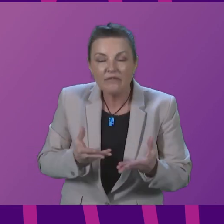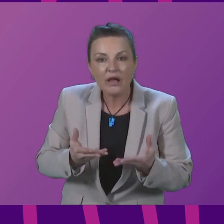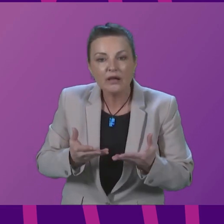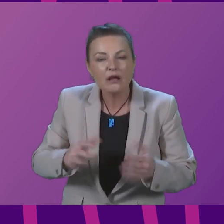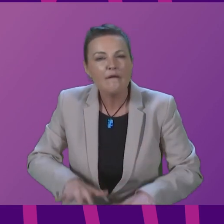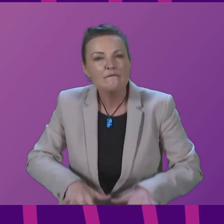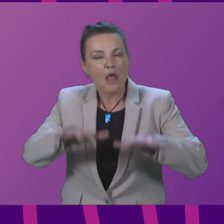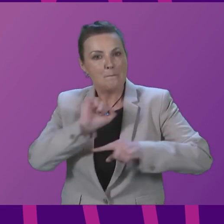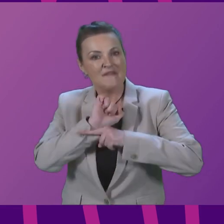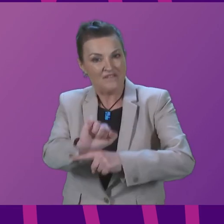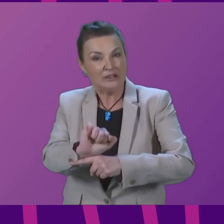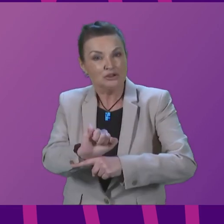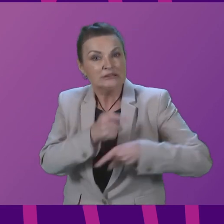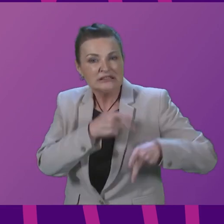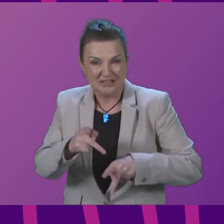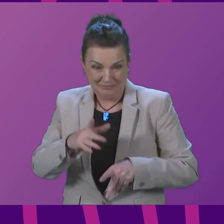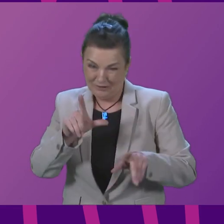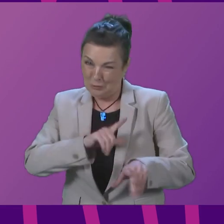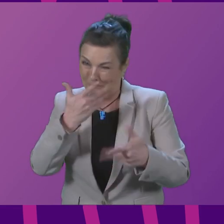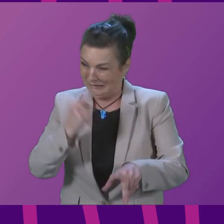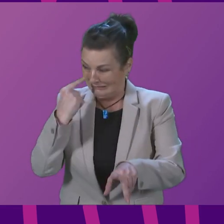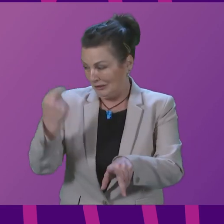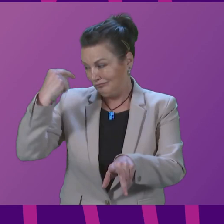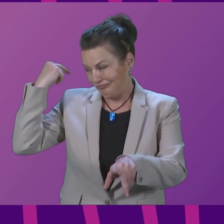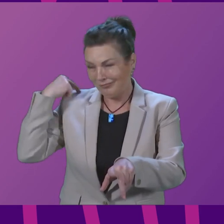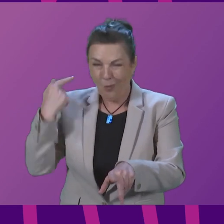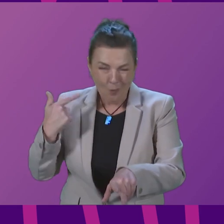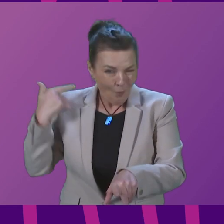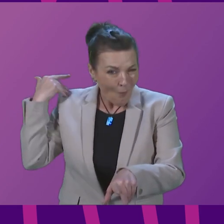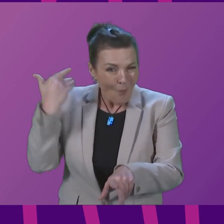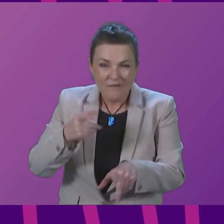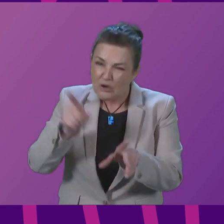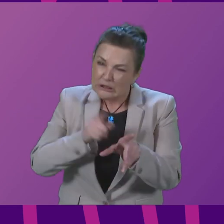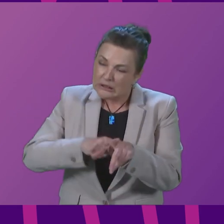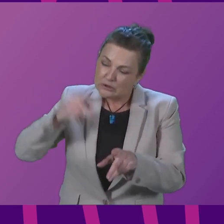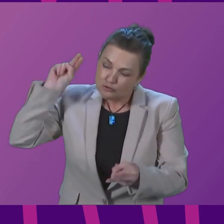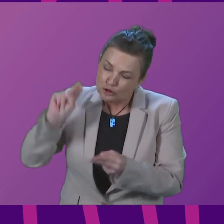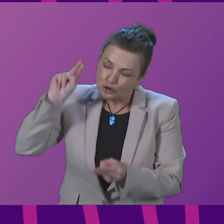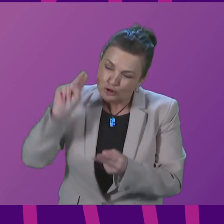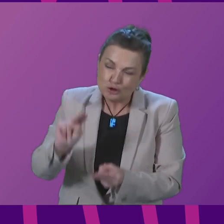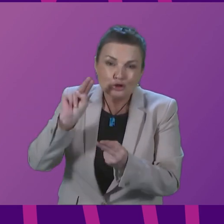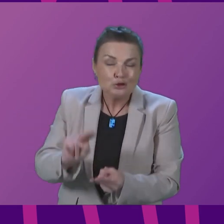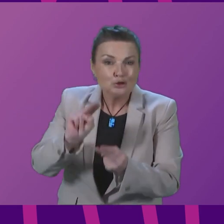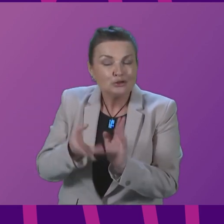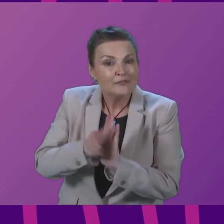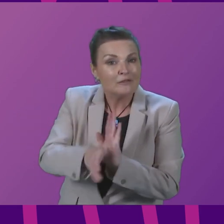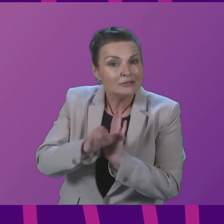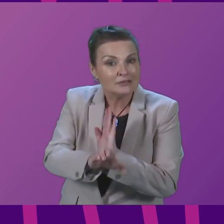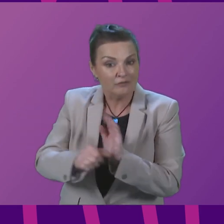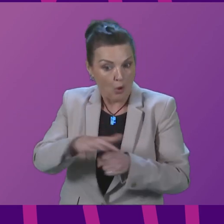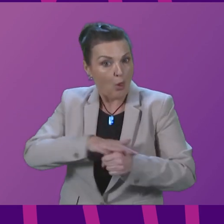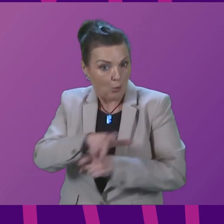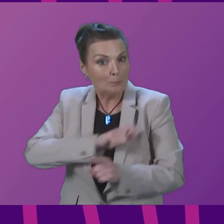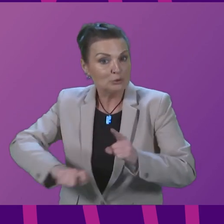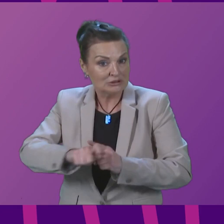her record's woeful track record of cuts to local schemes? First Minister. We've provided significant and